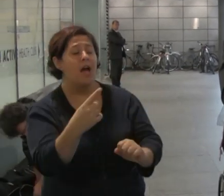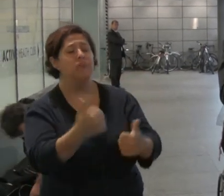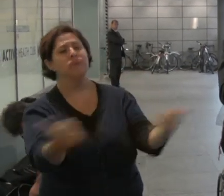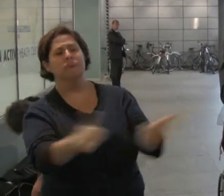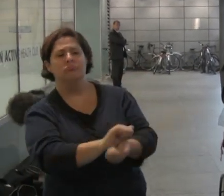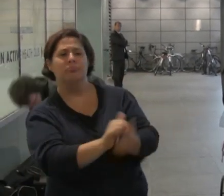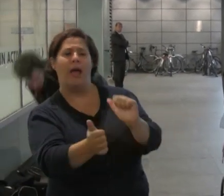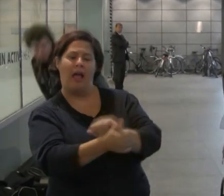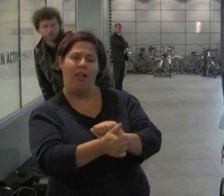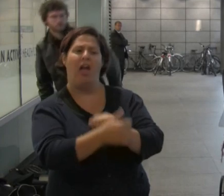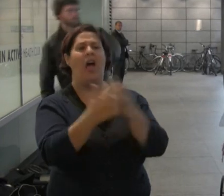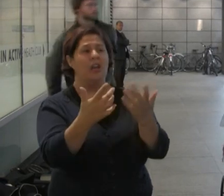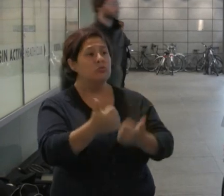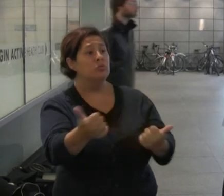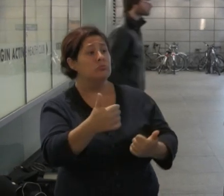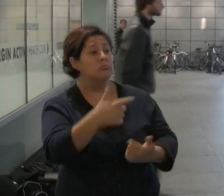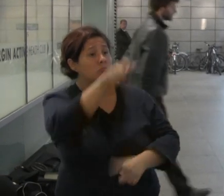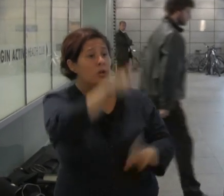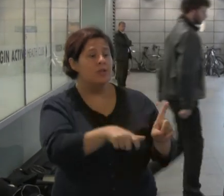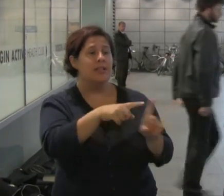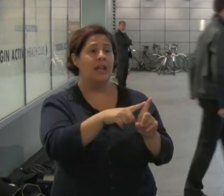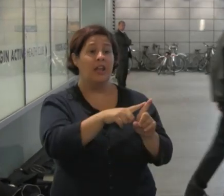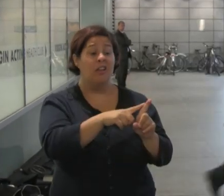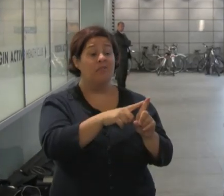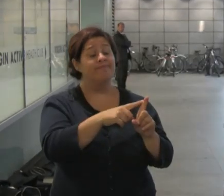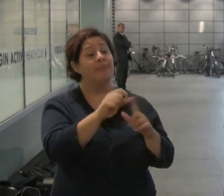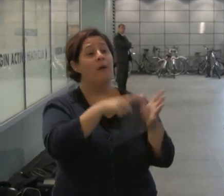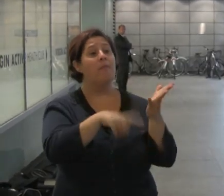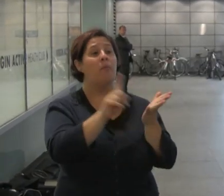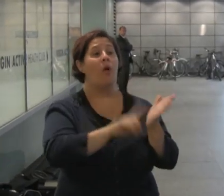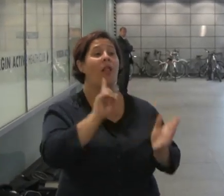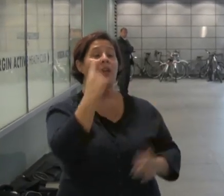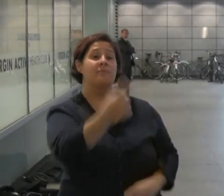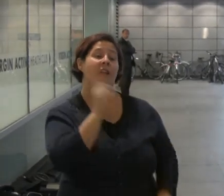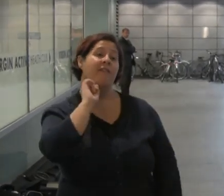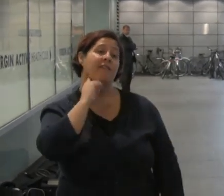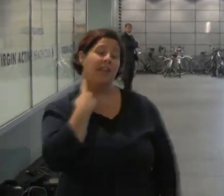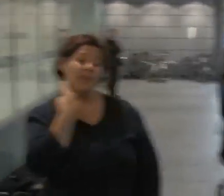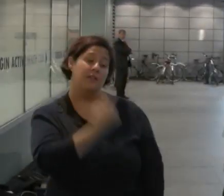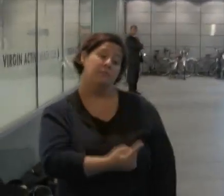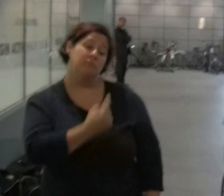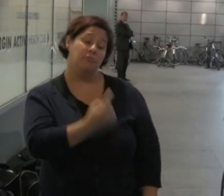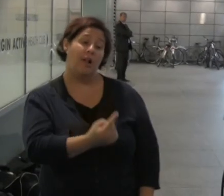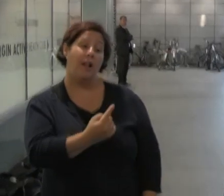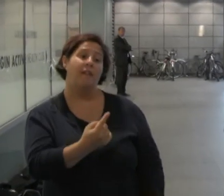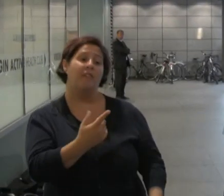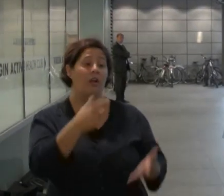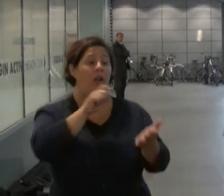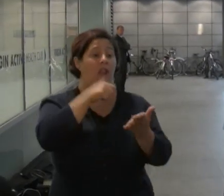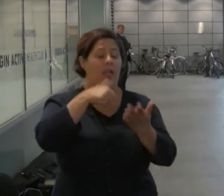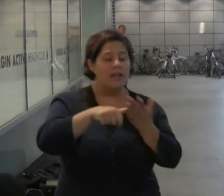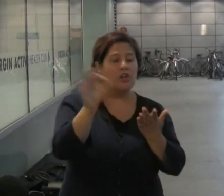Paul took his own life. He did not leave a suicide note but laying out on a table close to his body were two letters from the